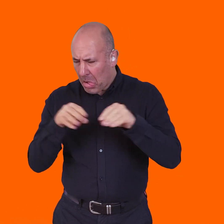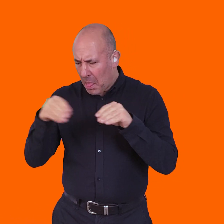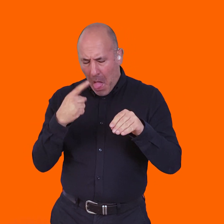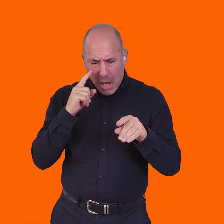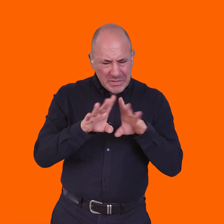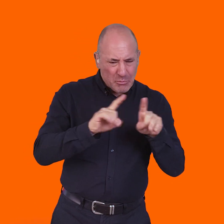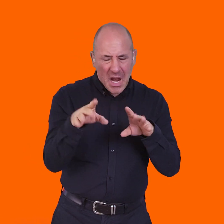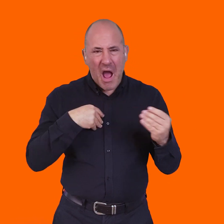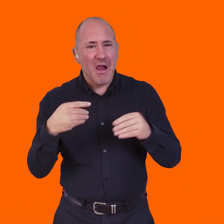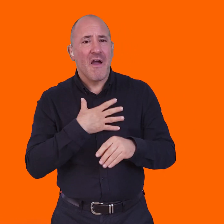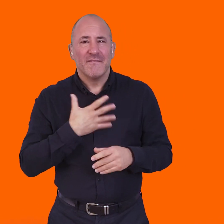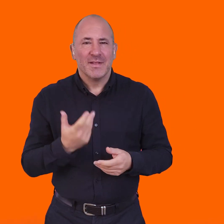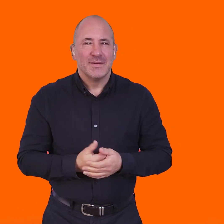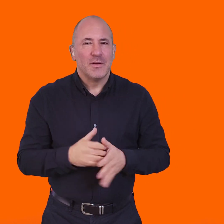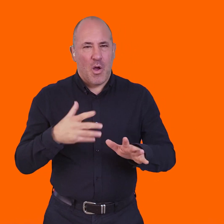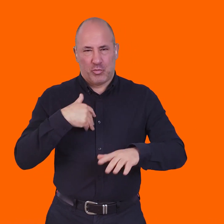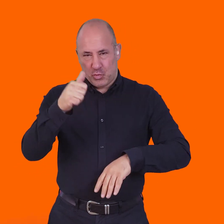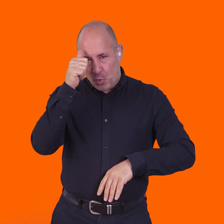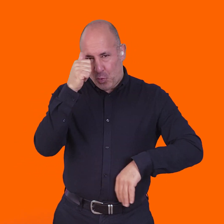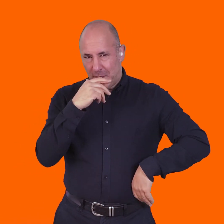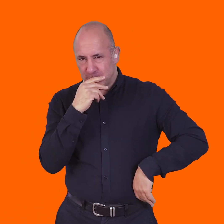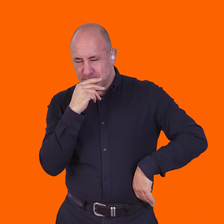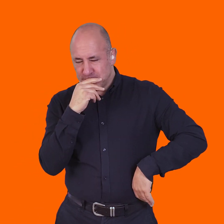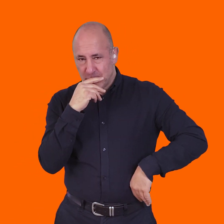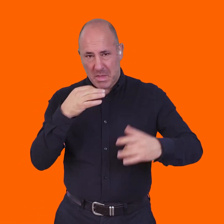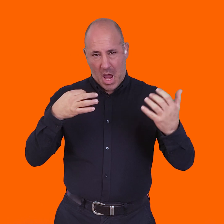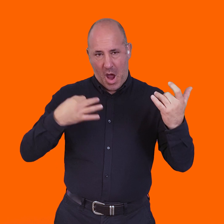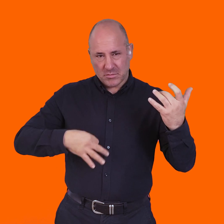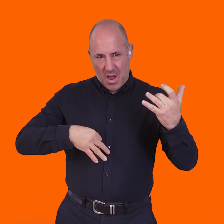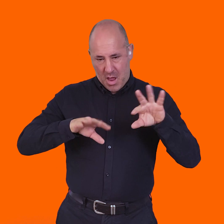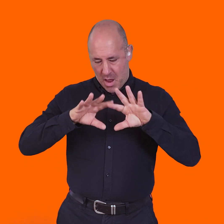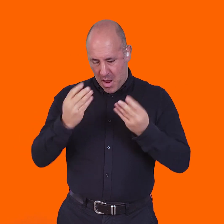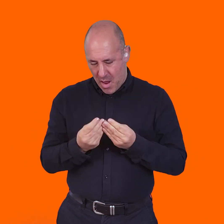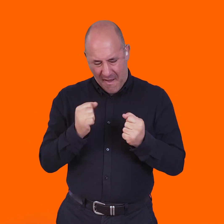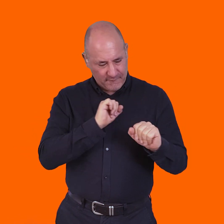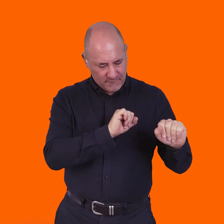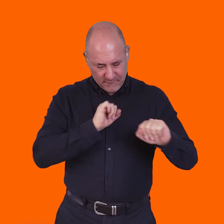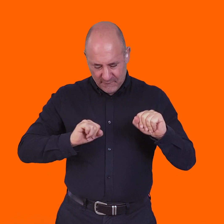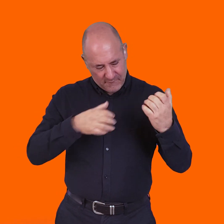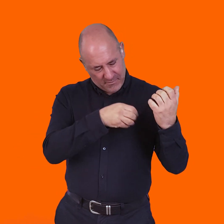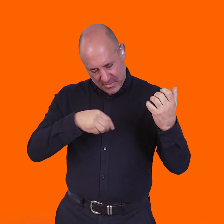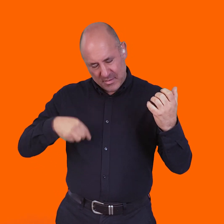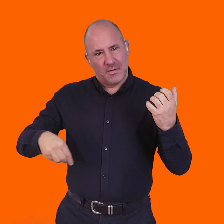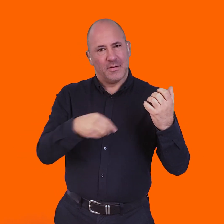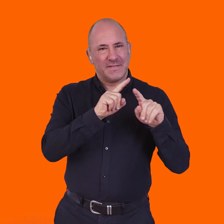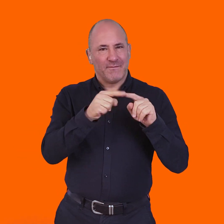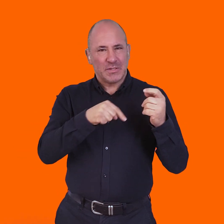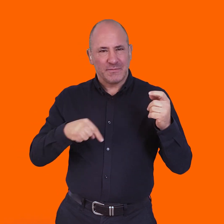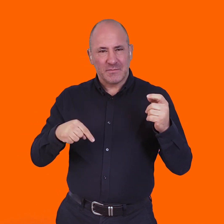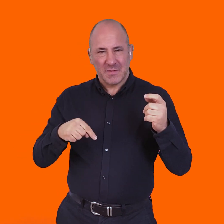I'm always buying bits of gear and bits of kit and experimenting. So, I kind of knew that there were different